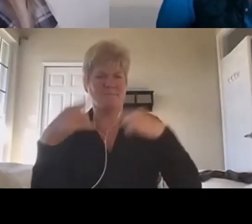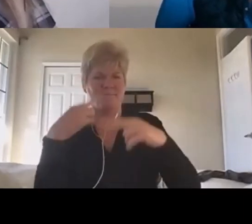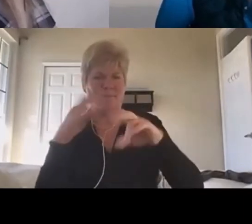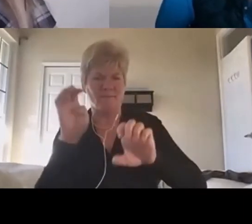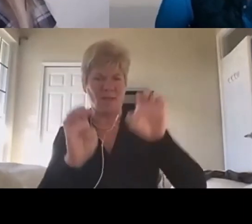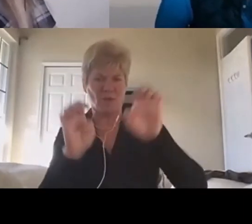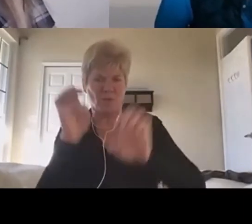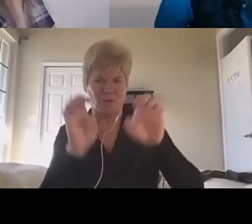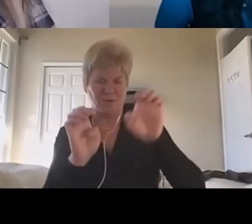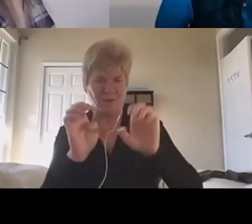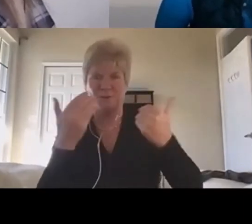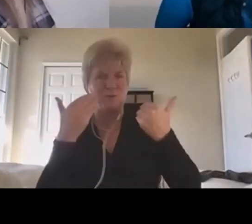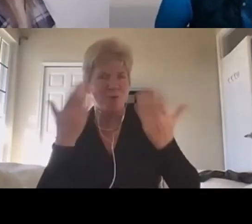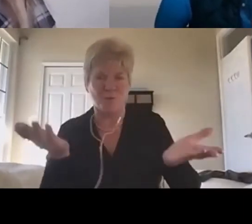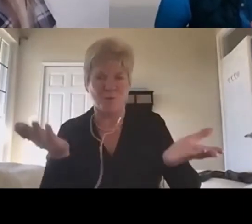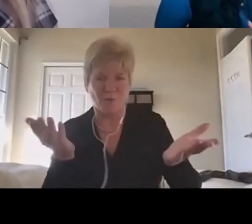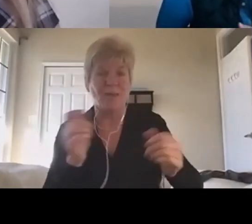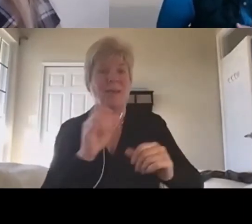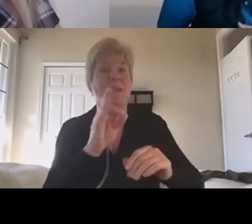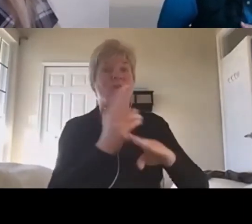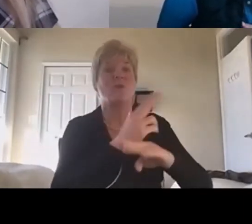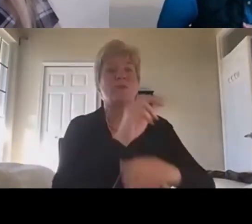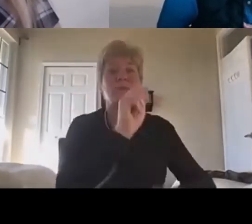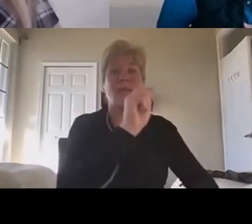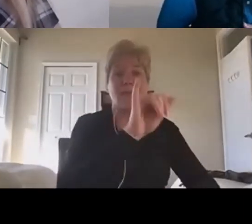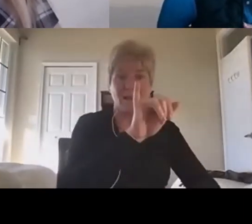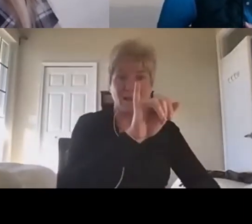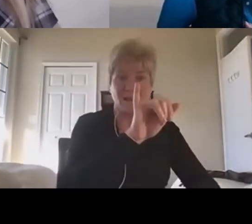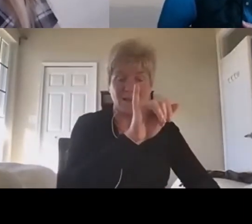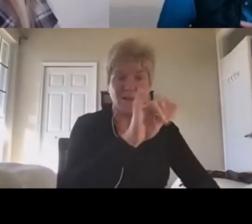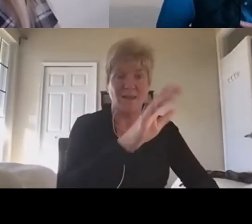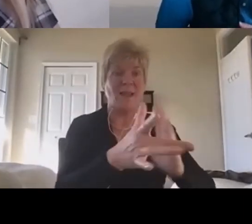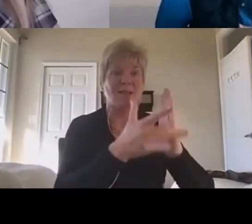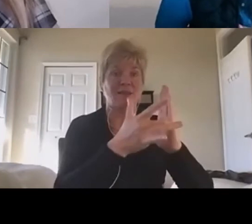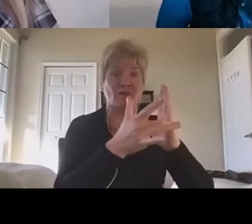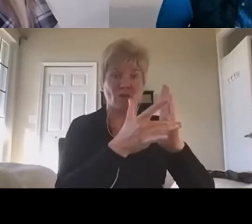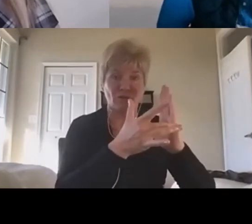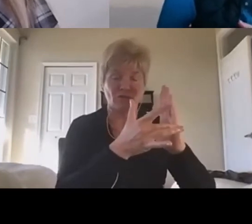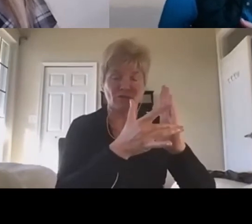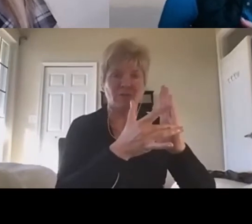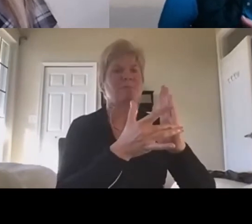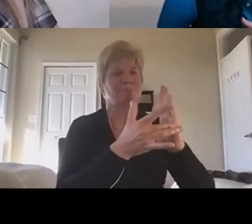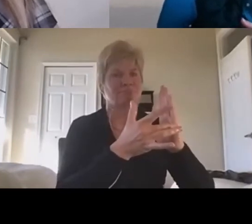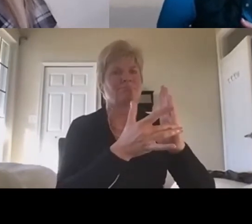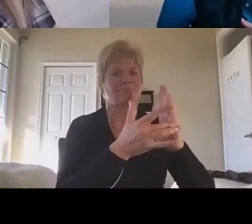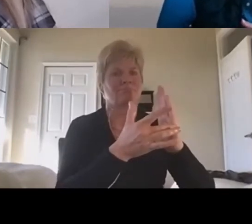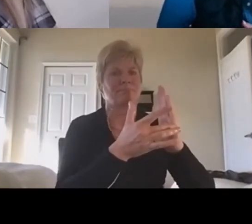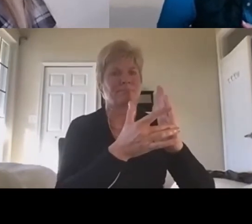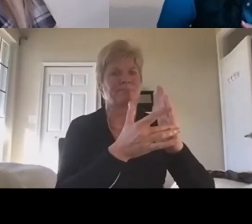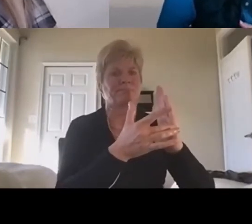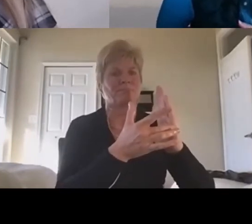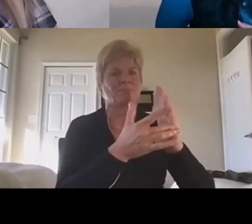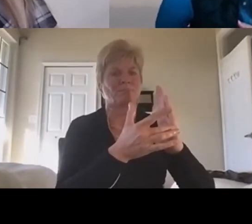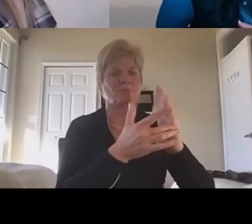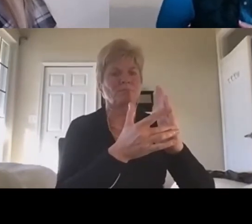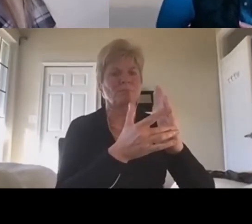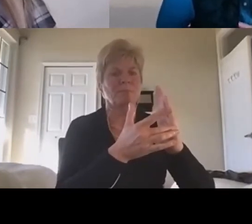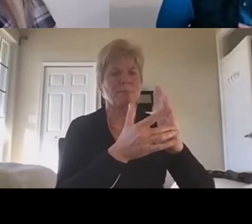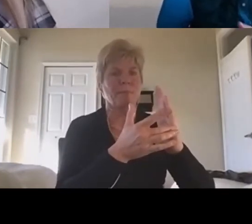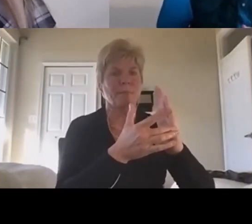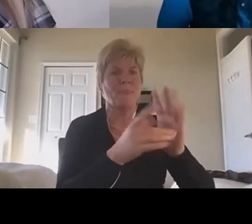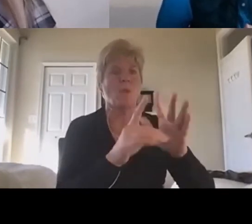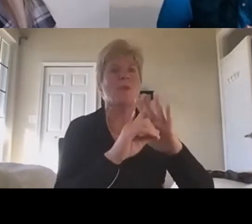job. And if we're using AI and we're using these technologies, I think it's something that we can start to require